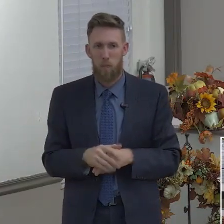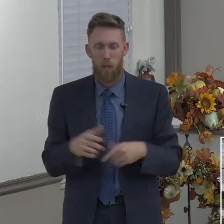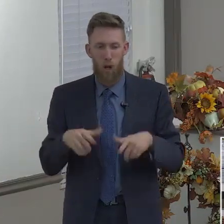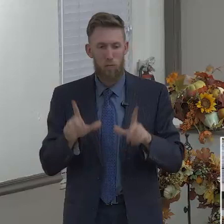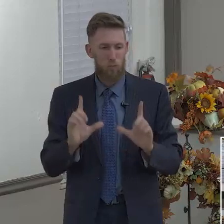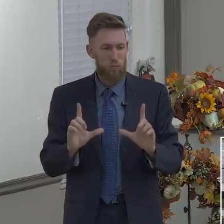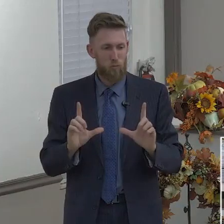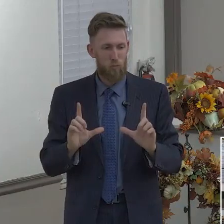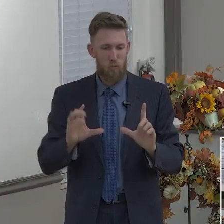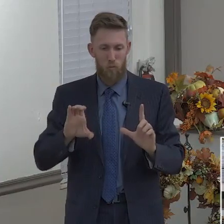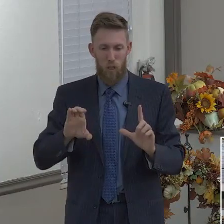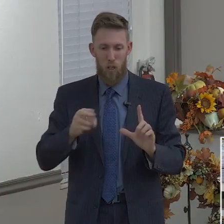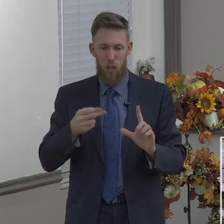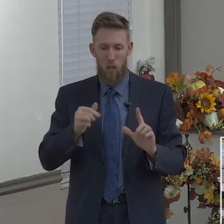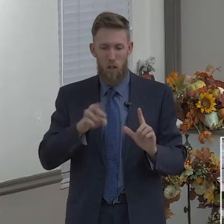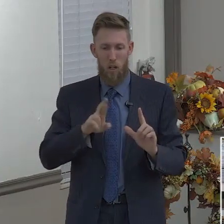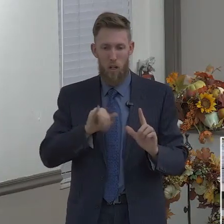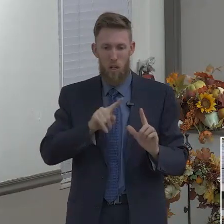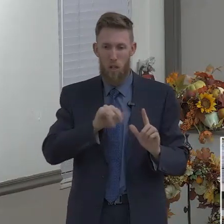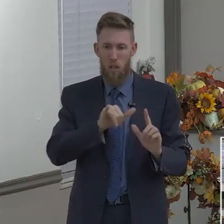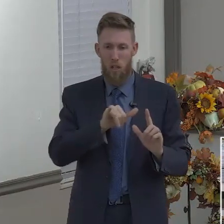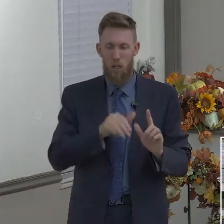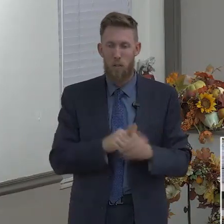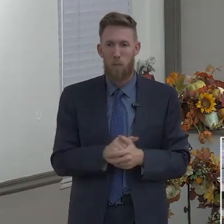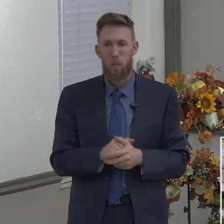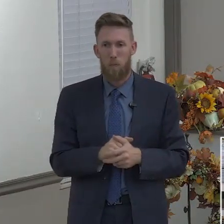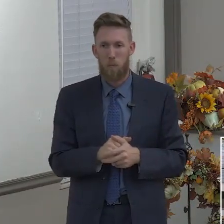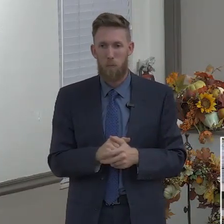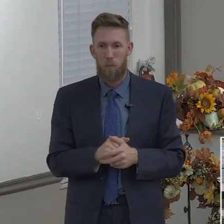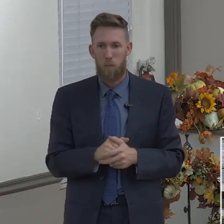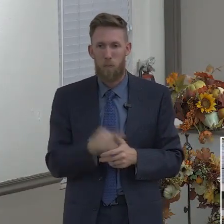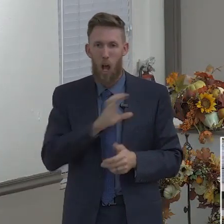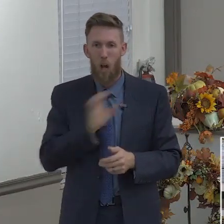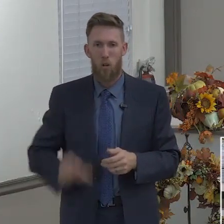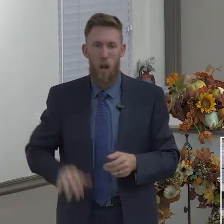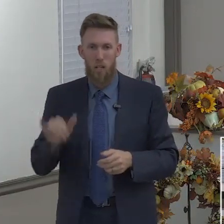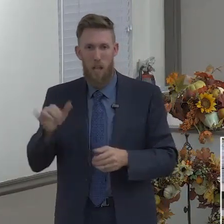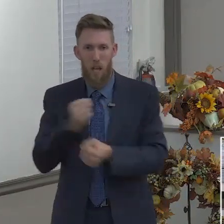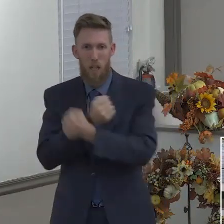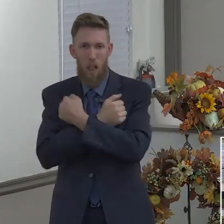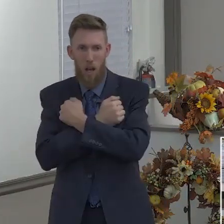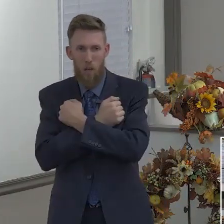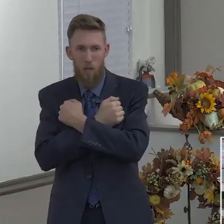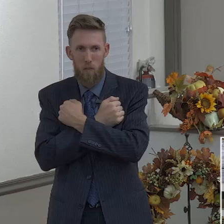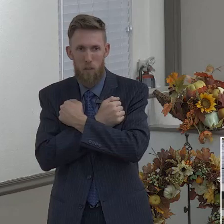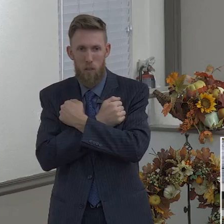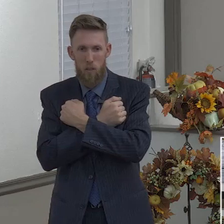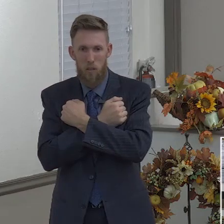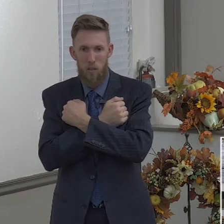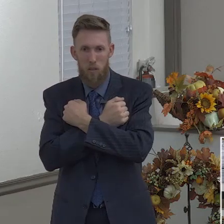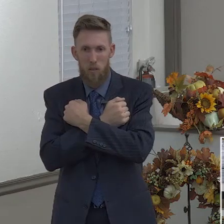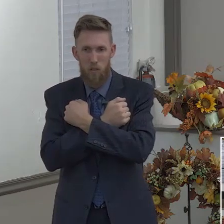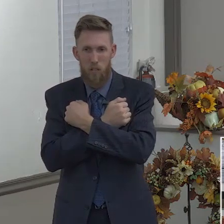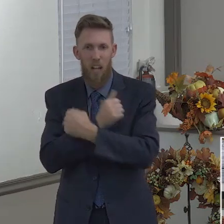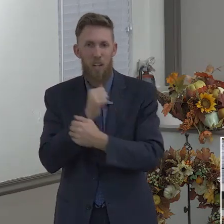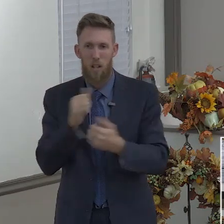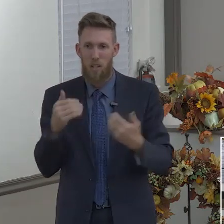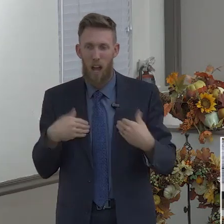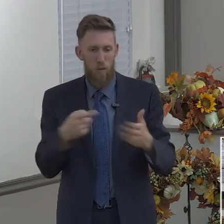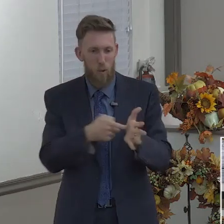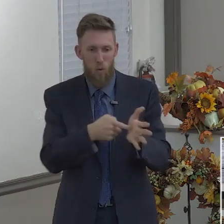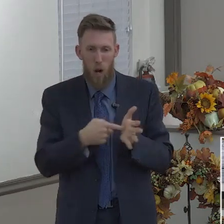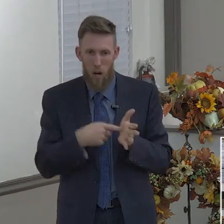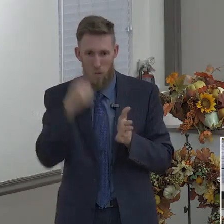This is a Christ-like love. This is an unconditional love. This is the kind of love that says,